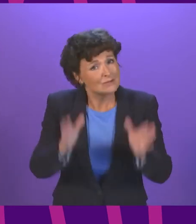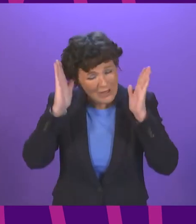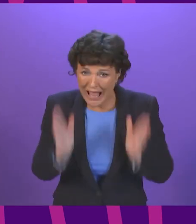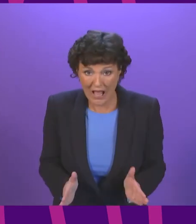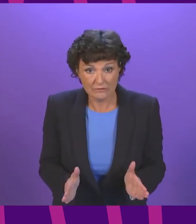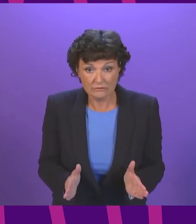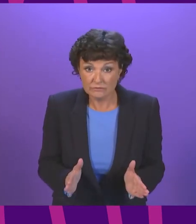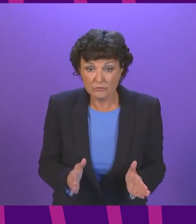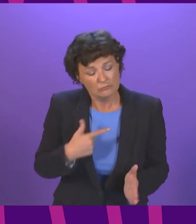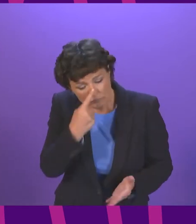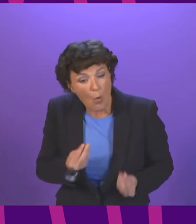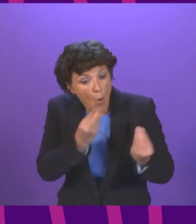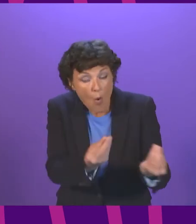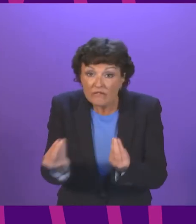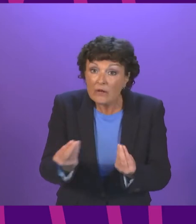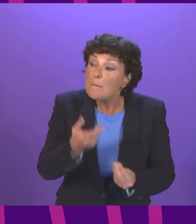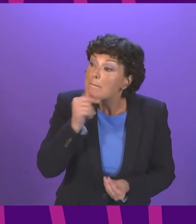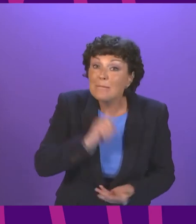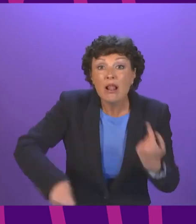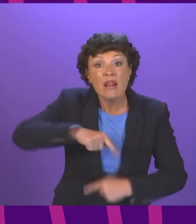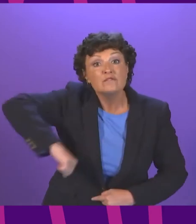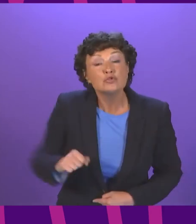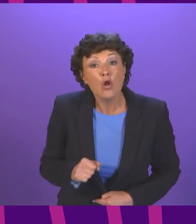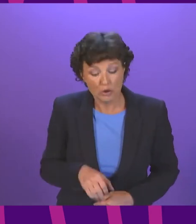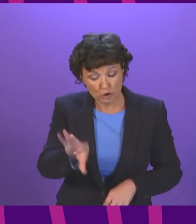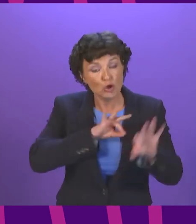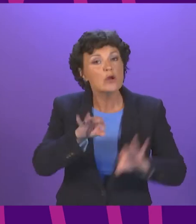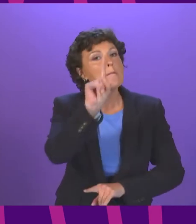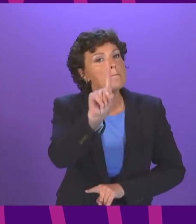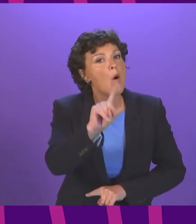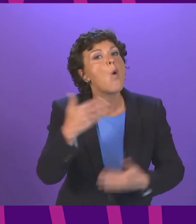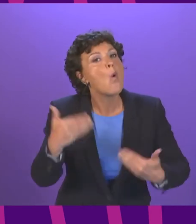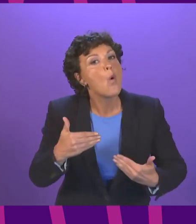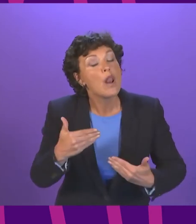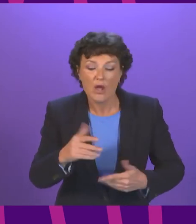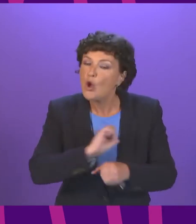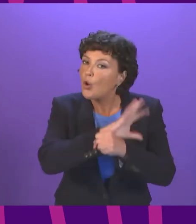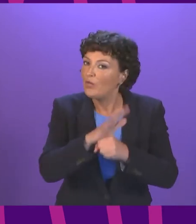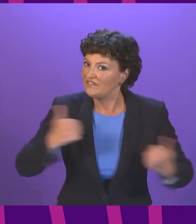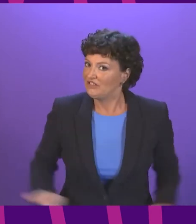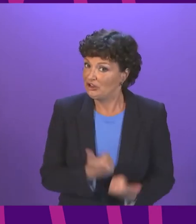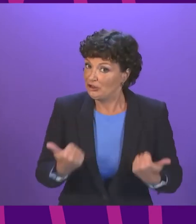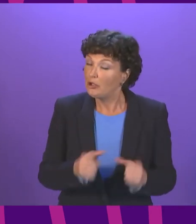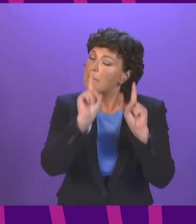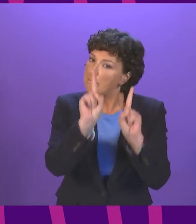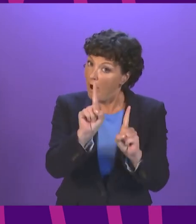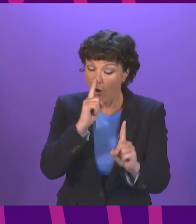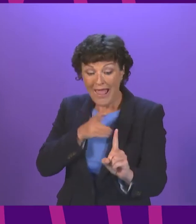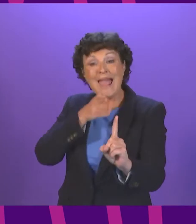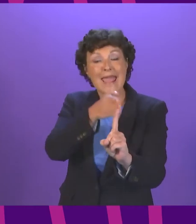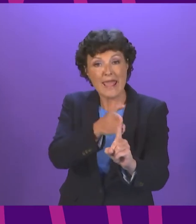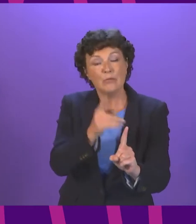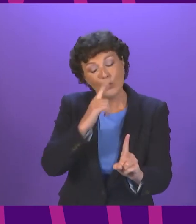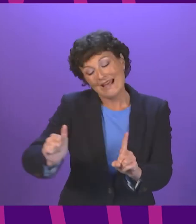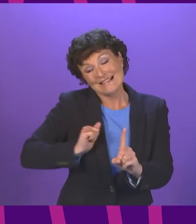intend to offer the choice. We will do so only when the Covid crisis has passed, but our aim, Covid permitting, is that it will be in the